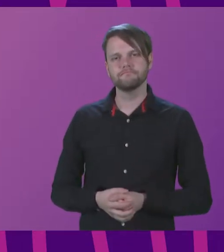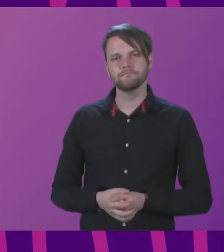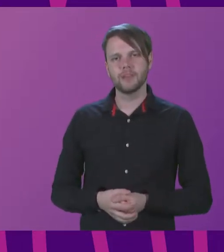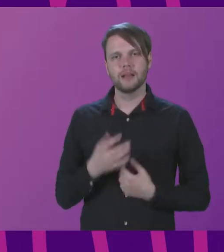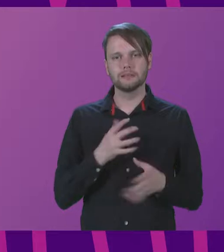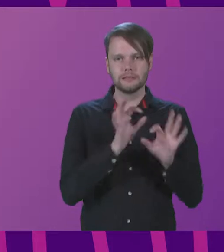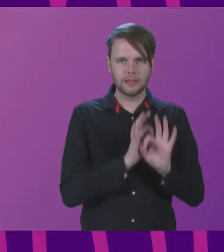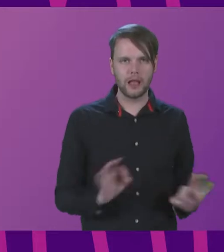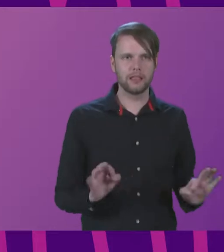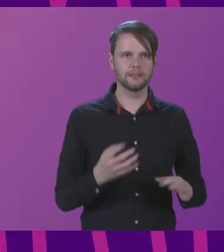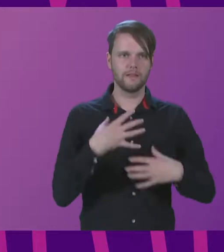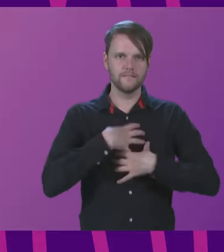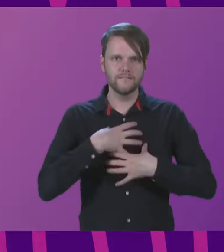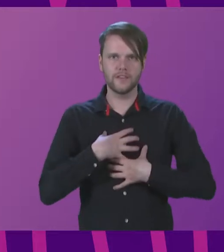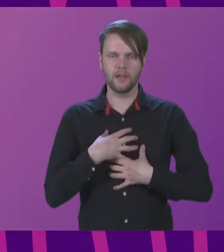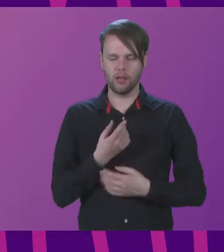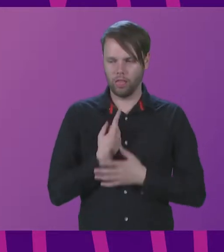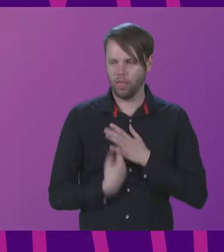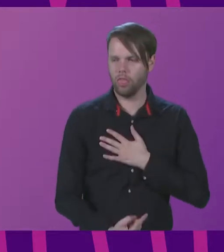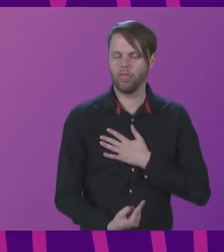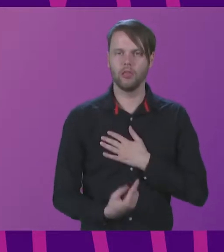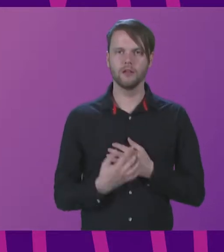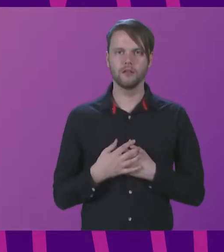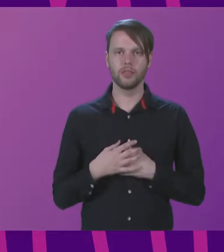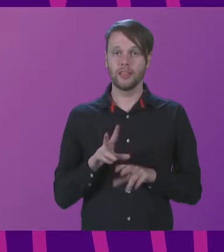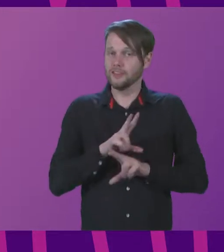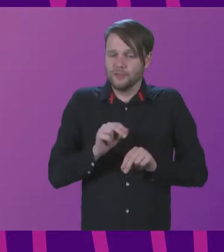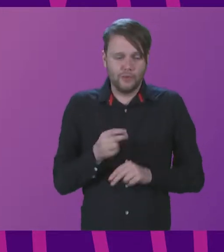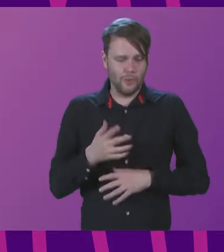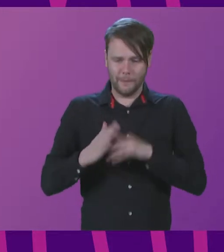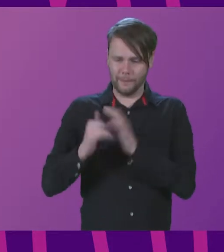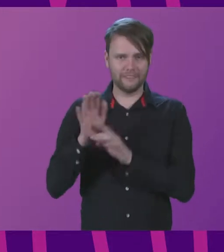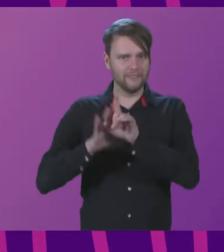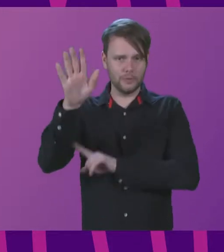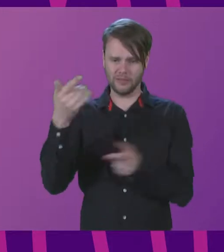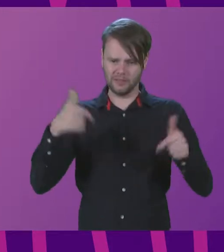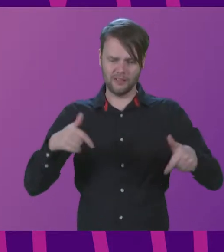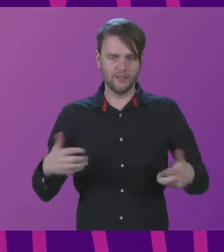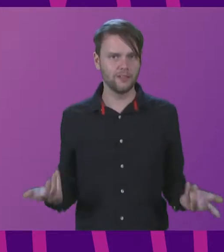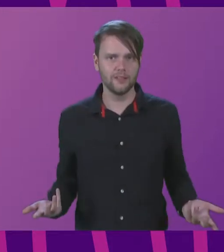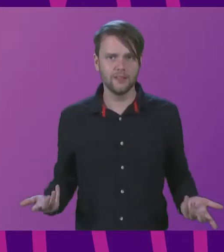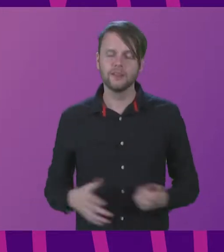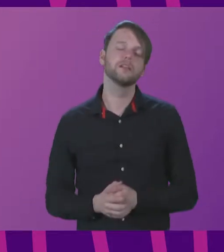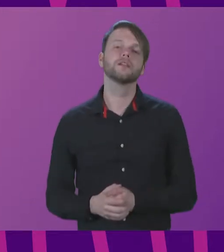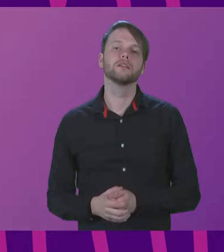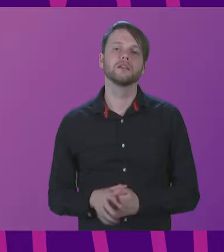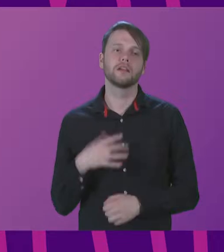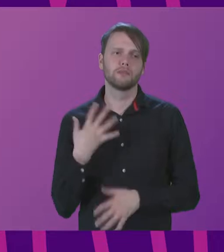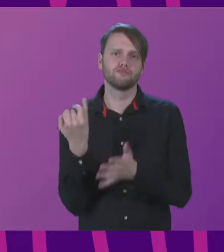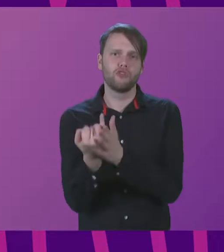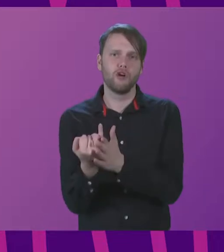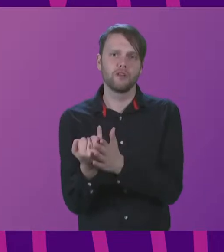Silence, fear, loneliness is not how we build a future. Getting it wrong